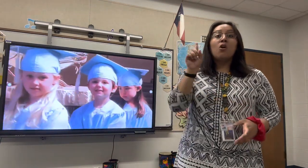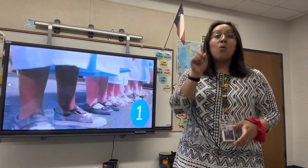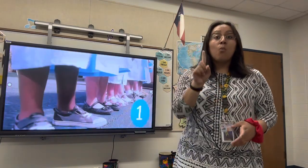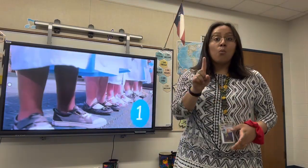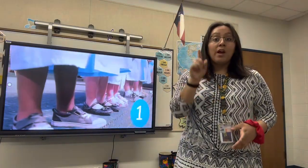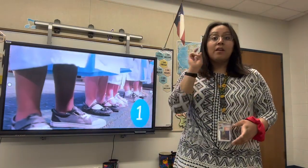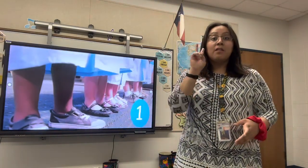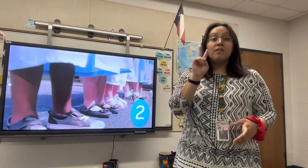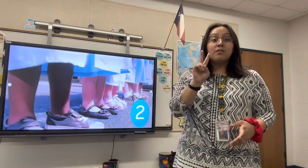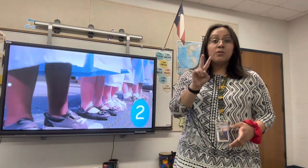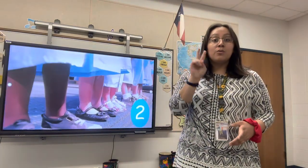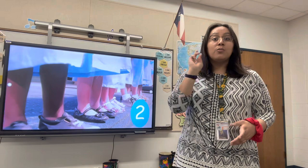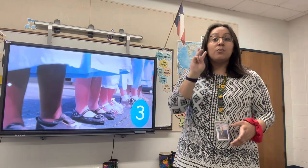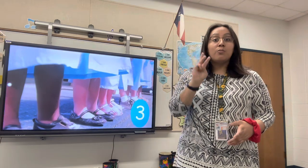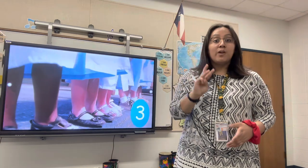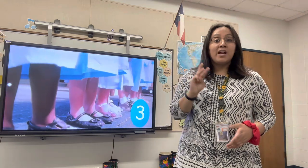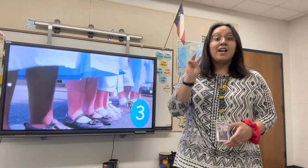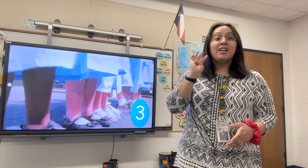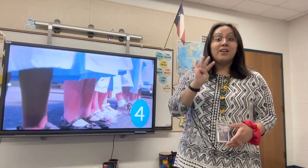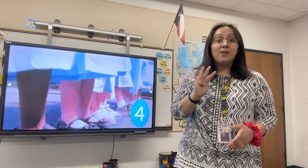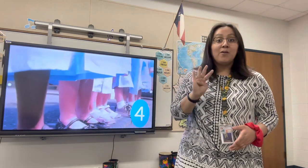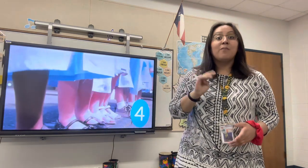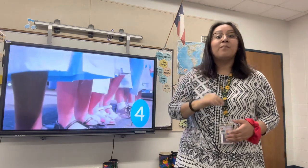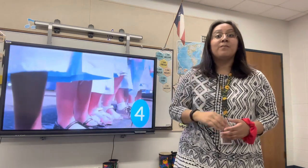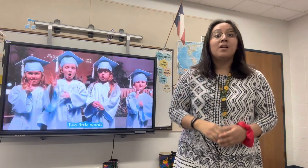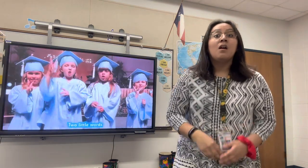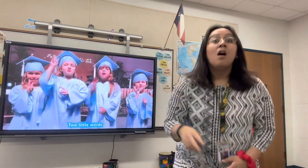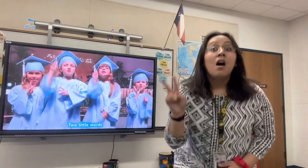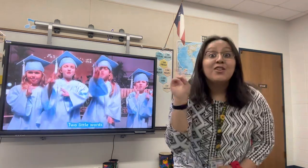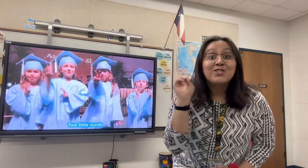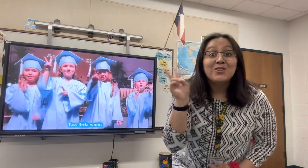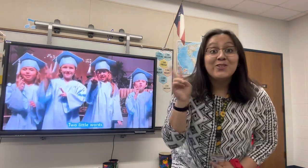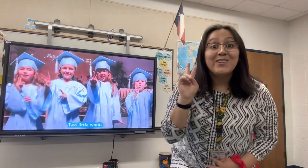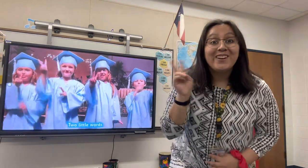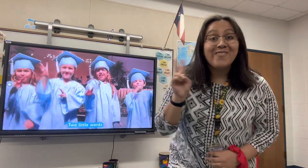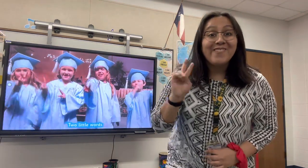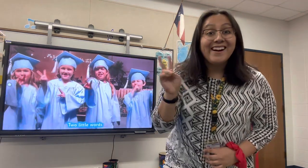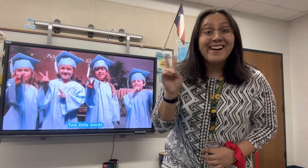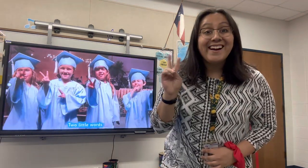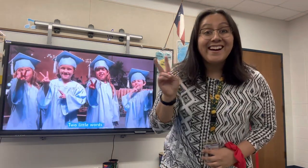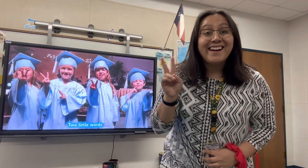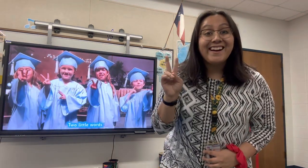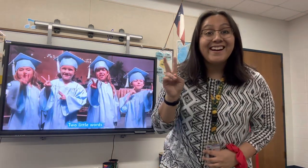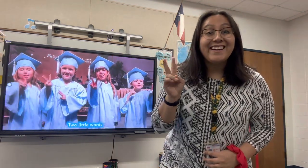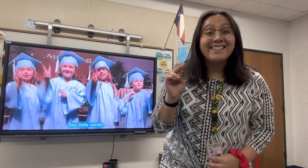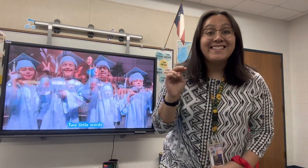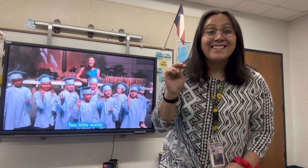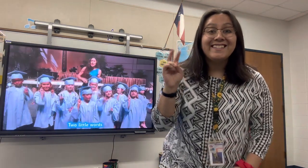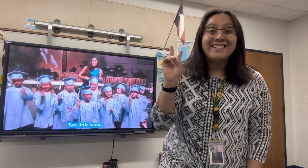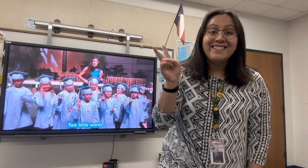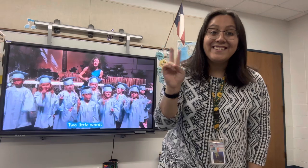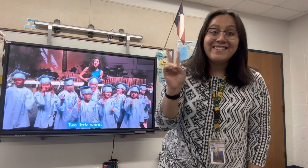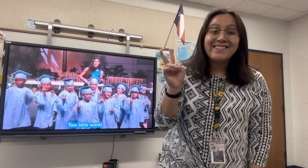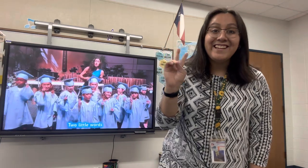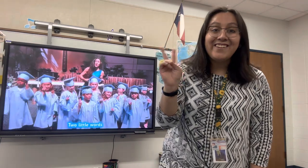One, two, ready, go. Two little words, two little